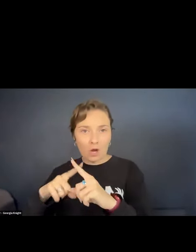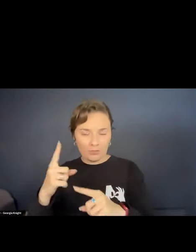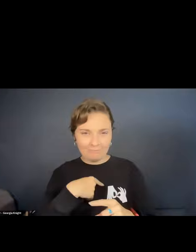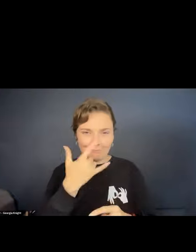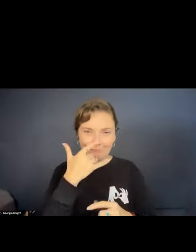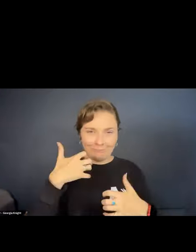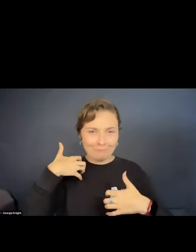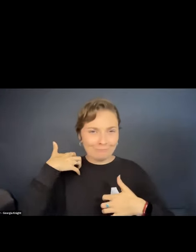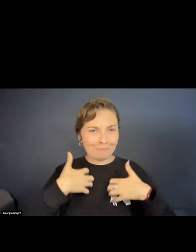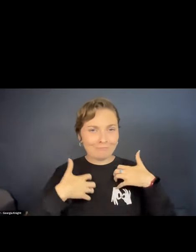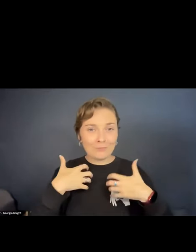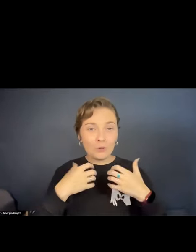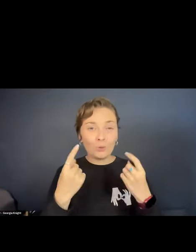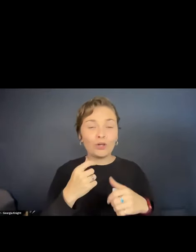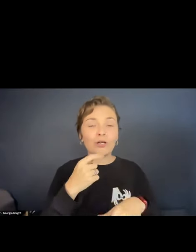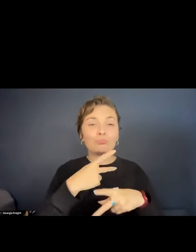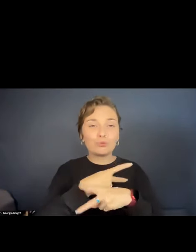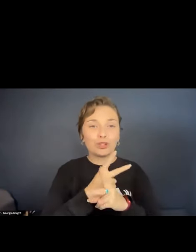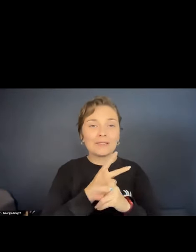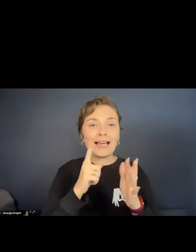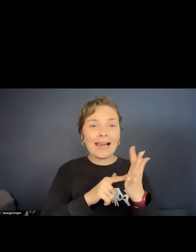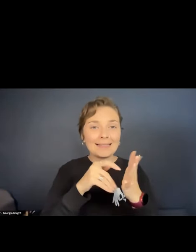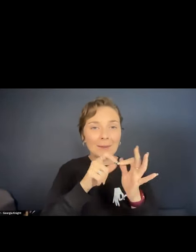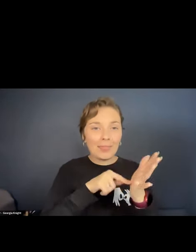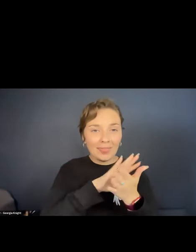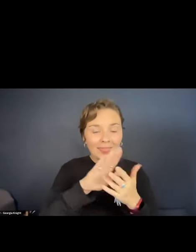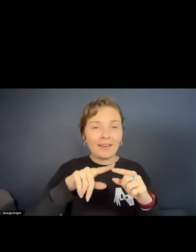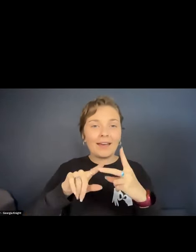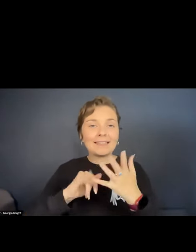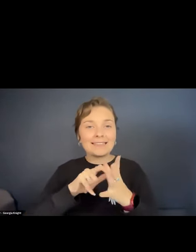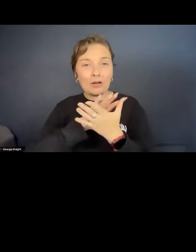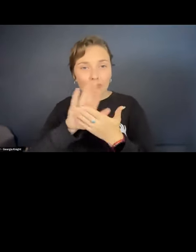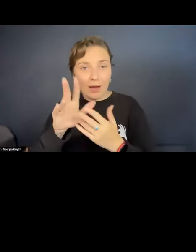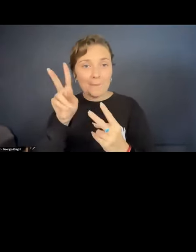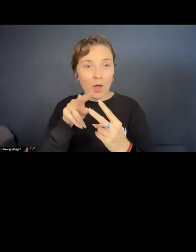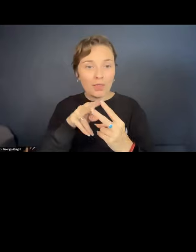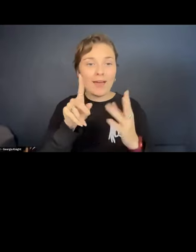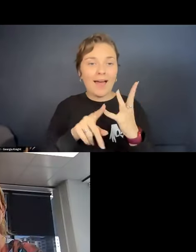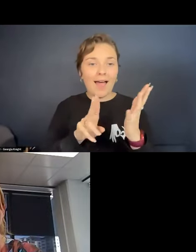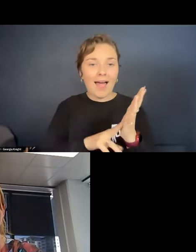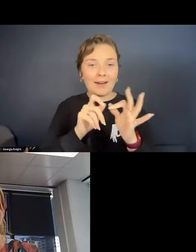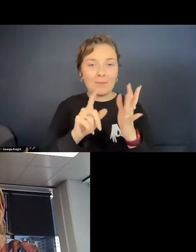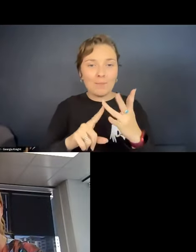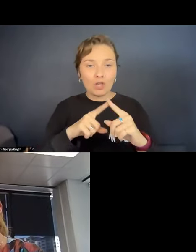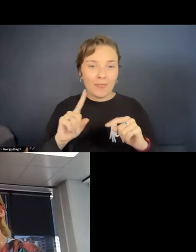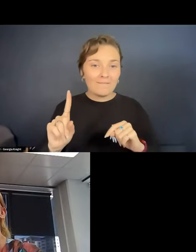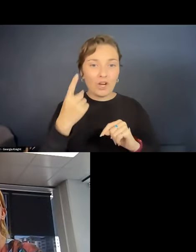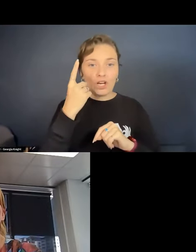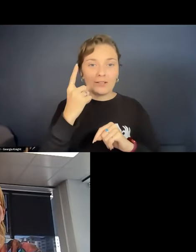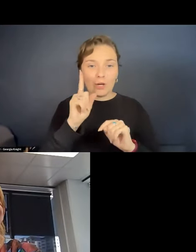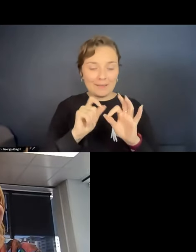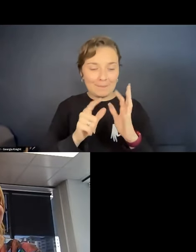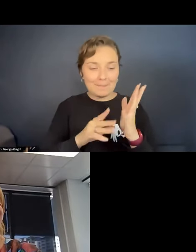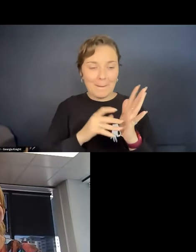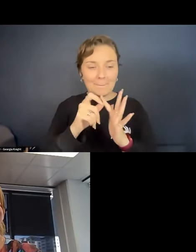excited to have with us today producer Elizabeth Rogers and playwright Sarah Hope, as they unbox the first iteration of the Bump In